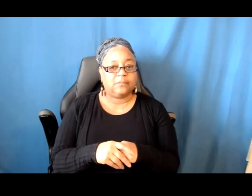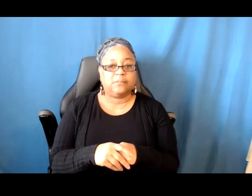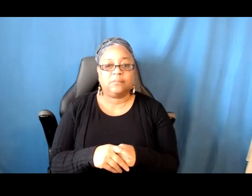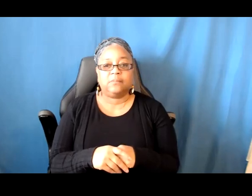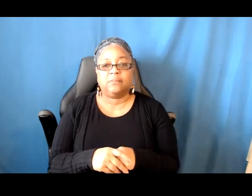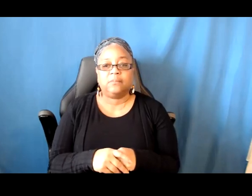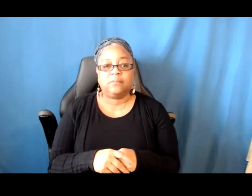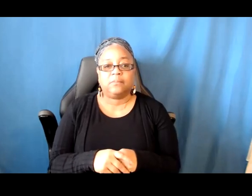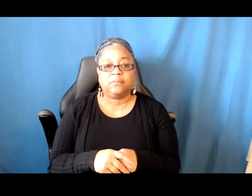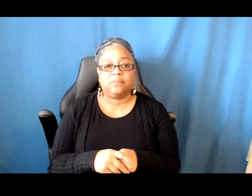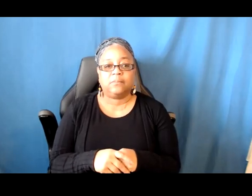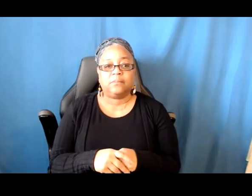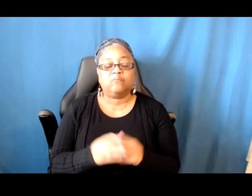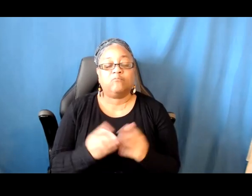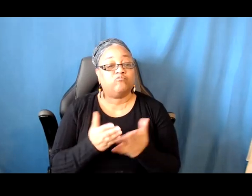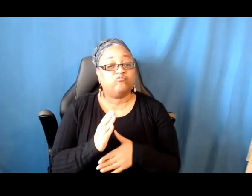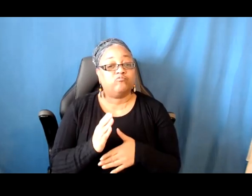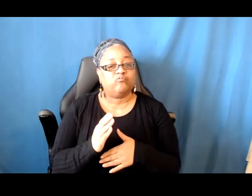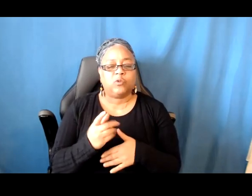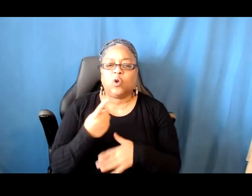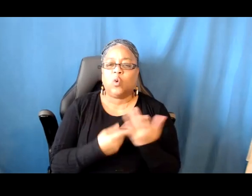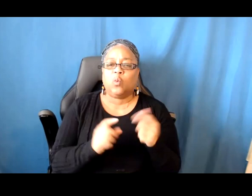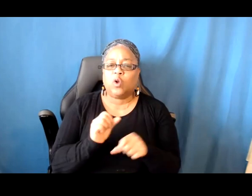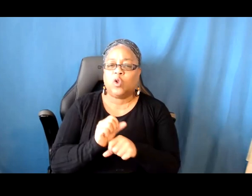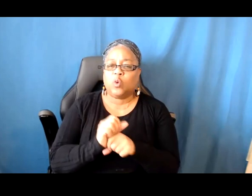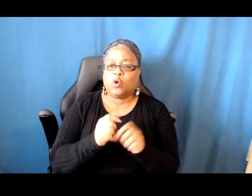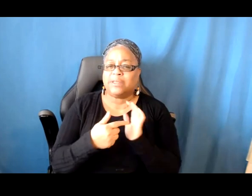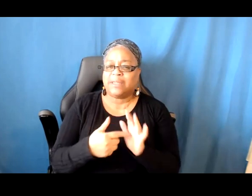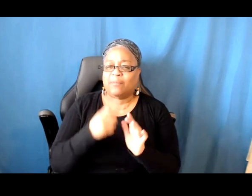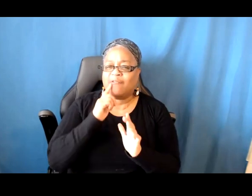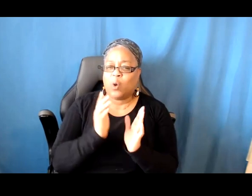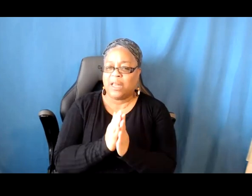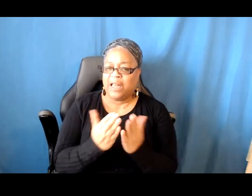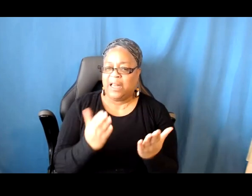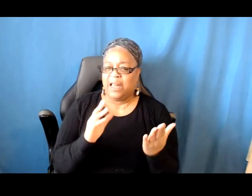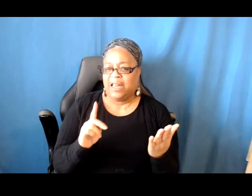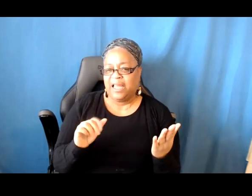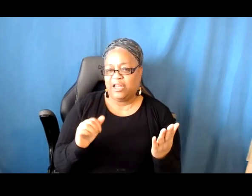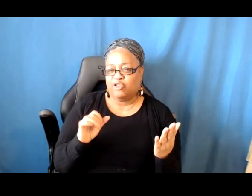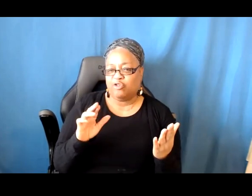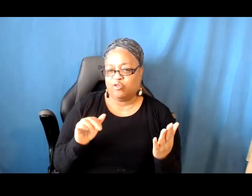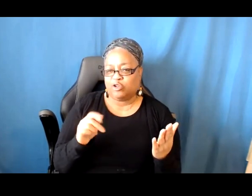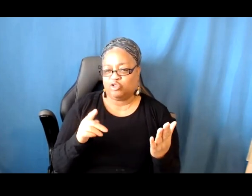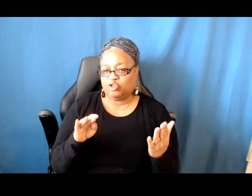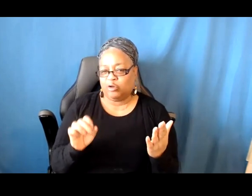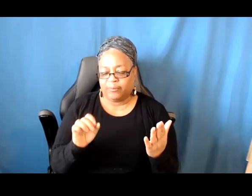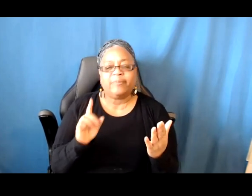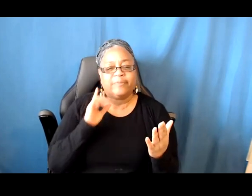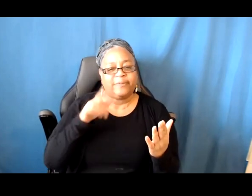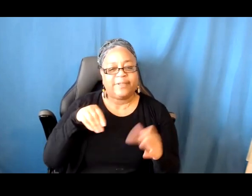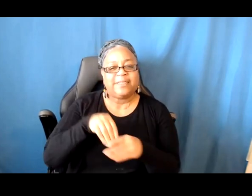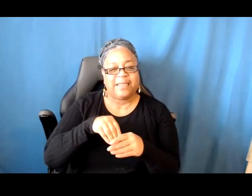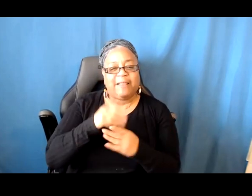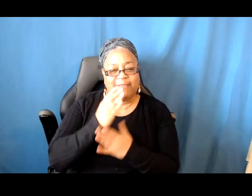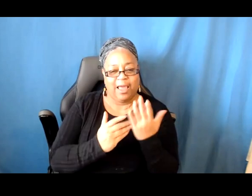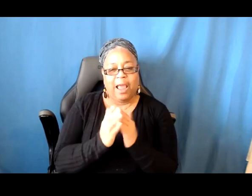All right. What is the work sample for literature? Good question, and this is something that is in the application handbook for literature.